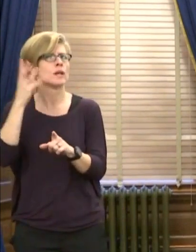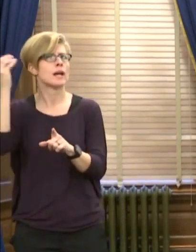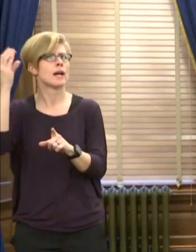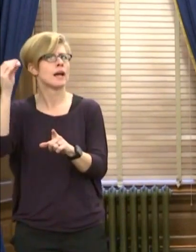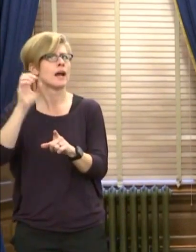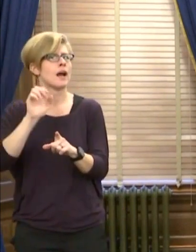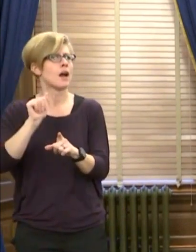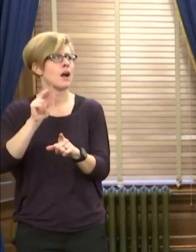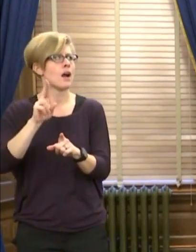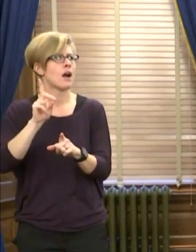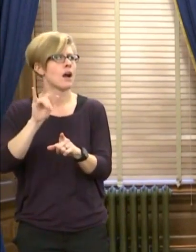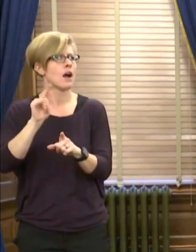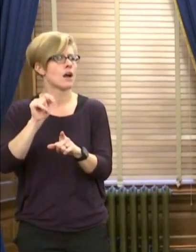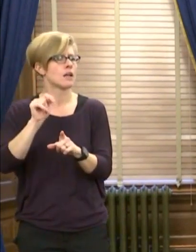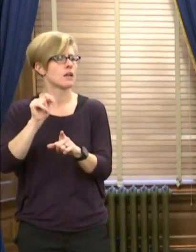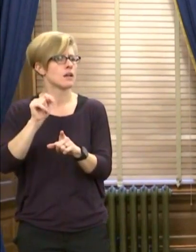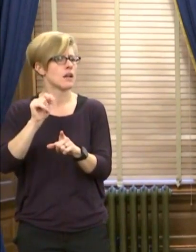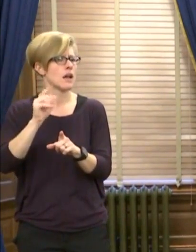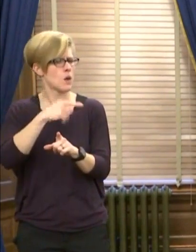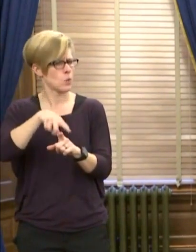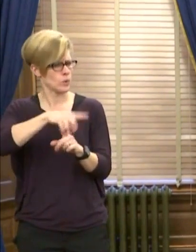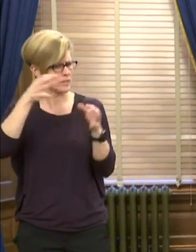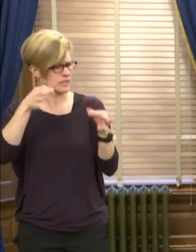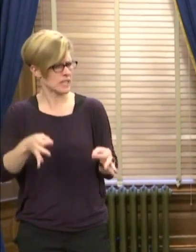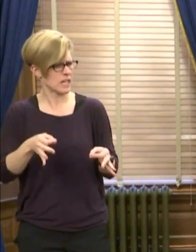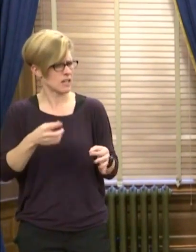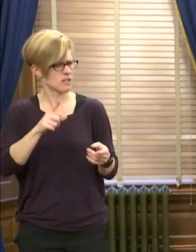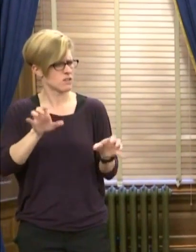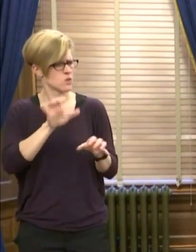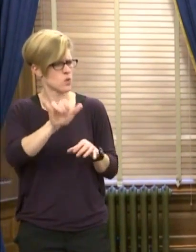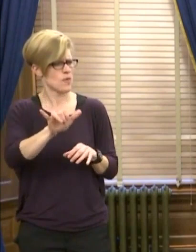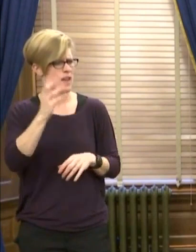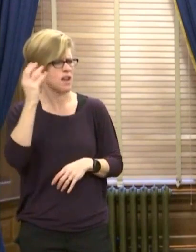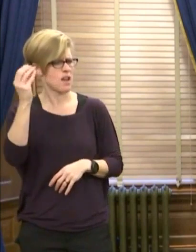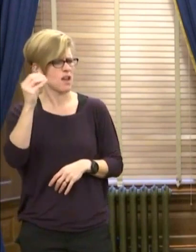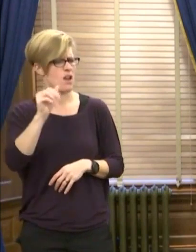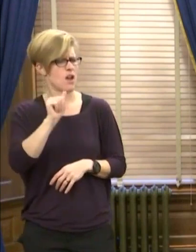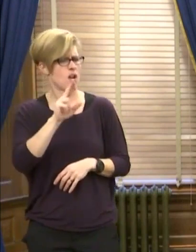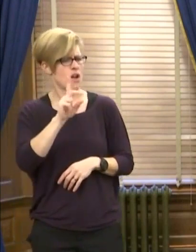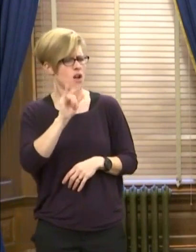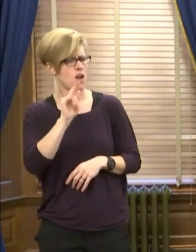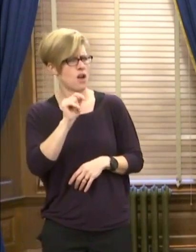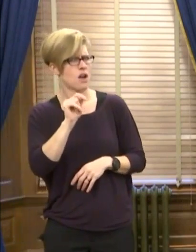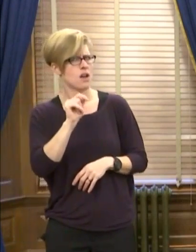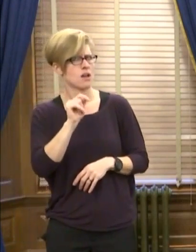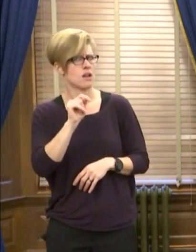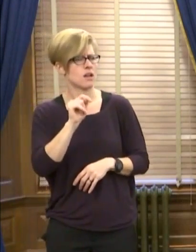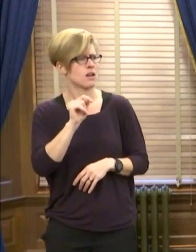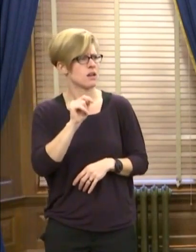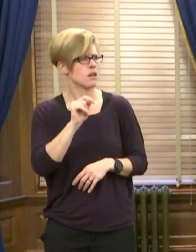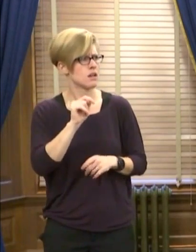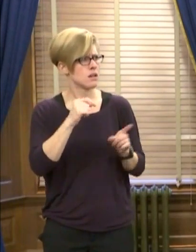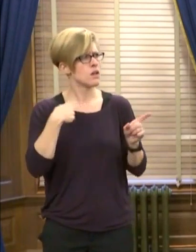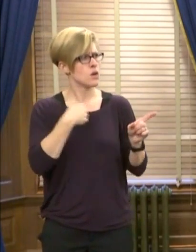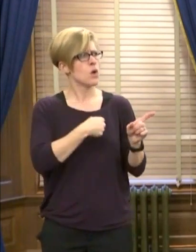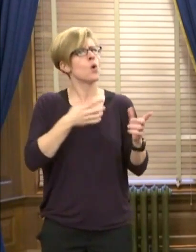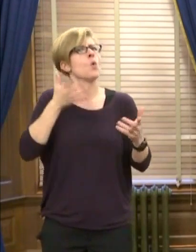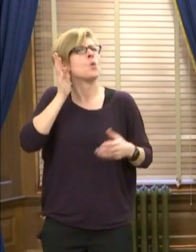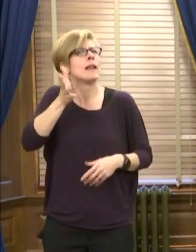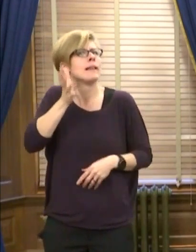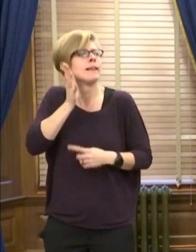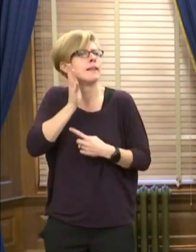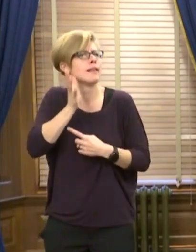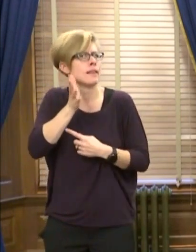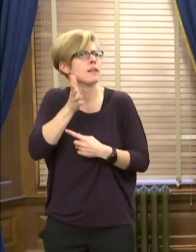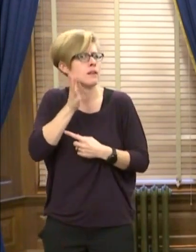and when was it ordered? I mean, you said you could actually fit in steps. We are going to do that,